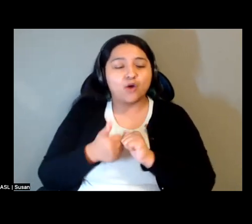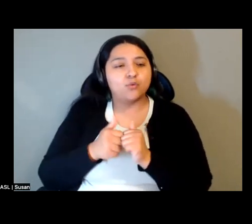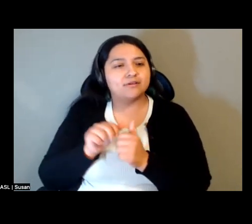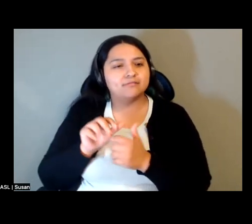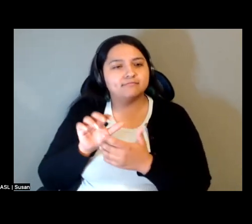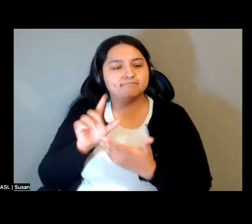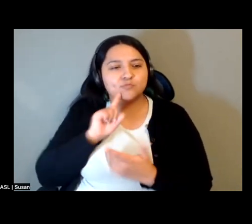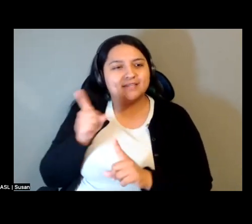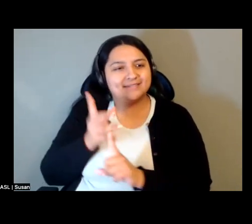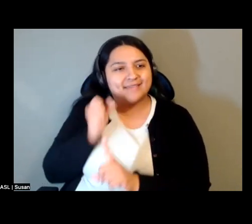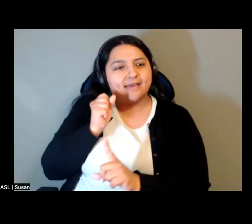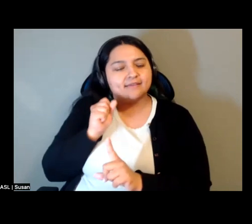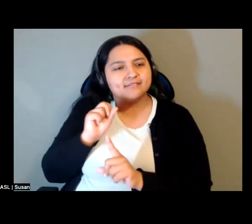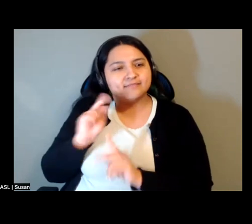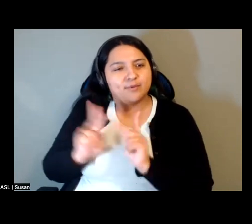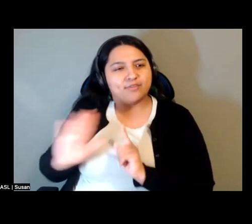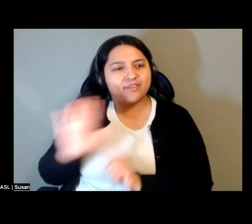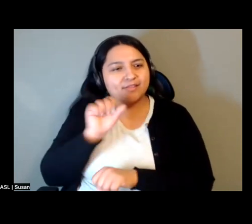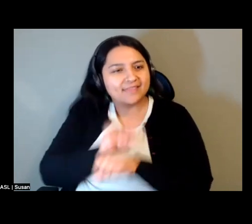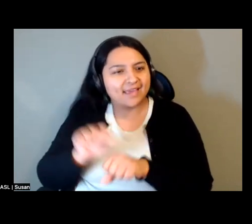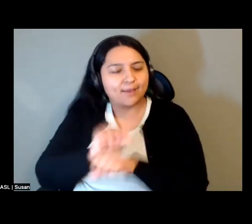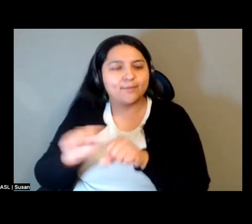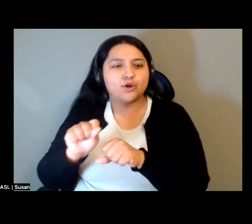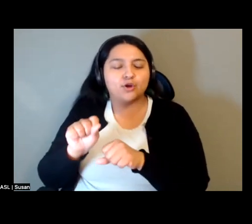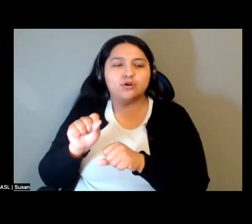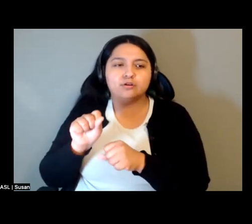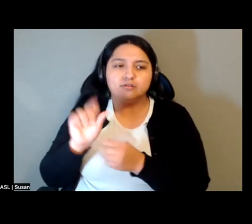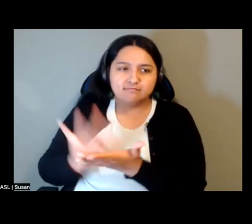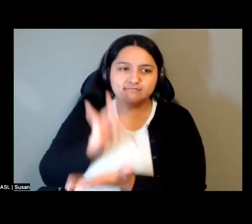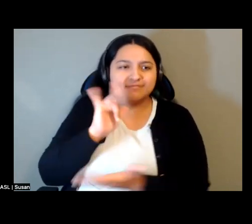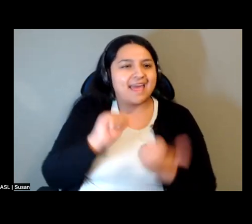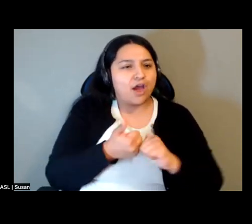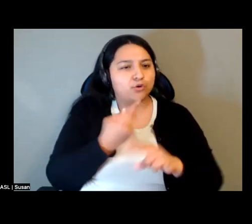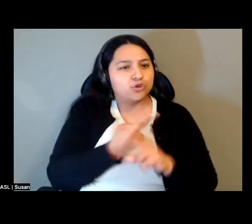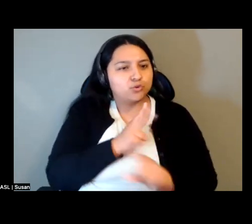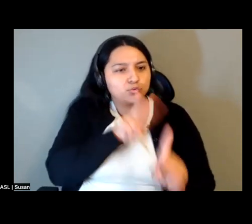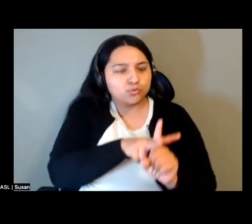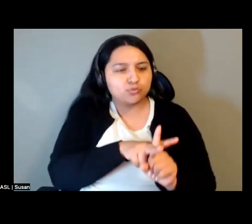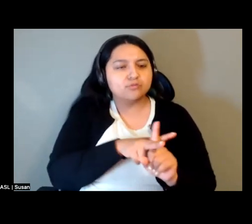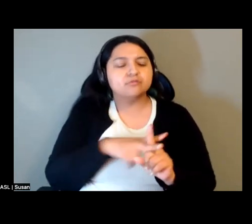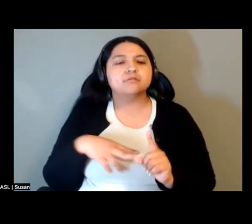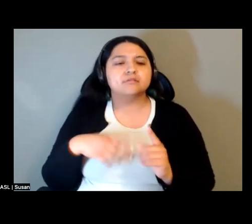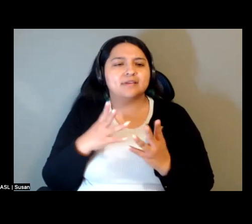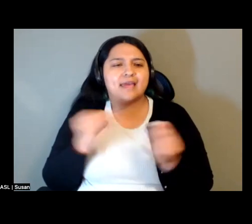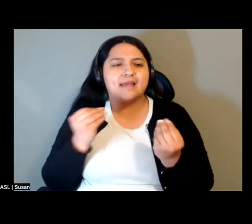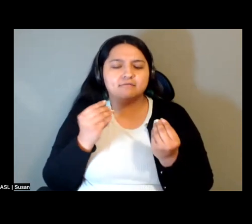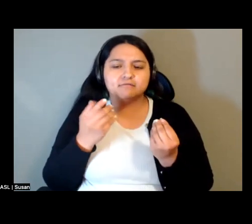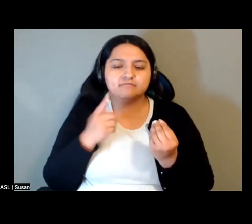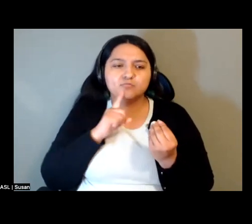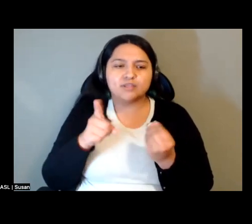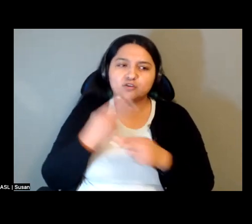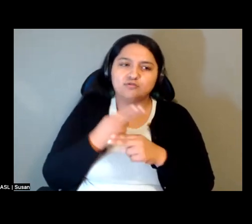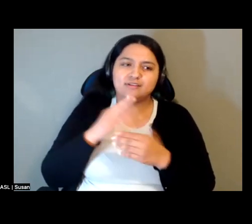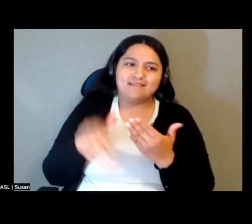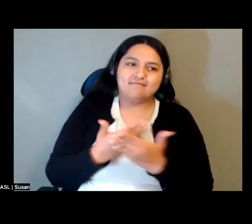used, and secondly, to render them as affordances held in common, available to all who share a given